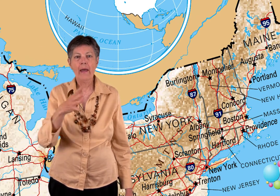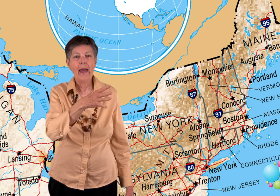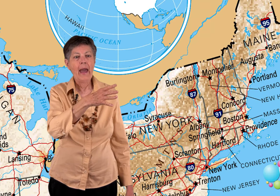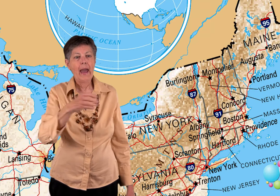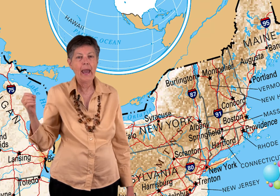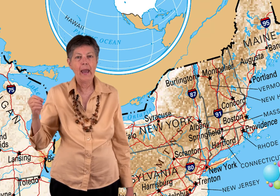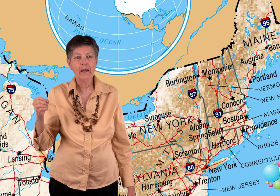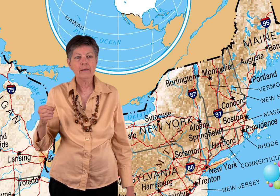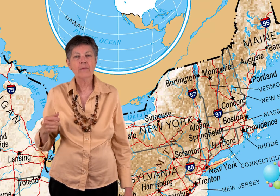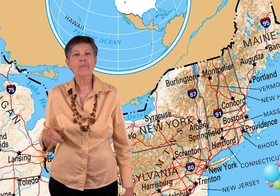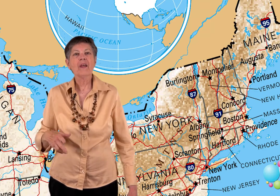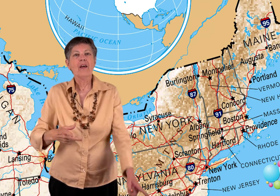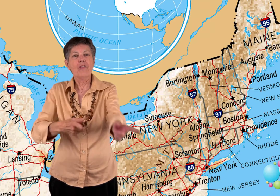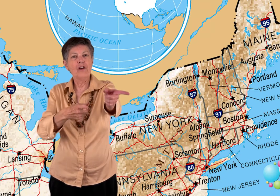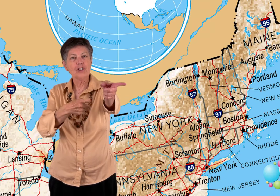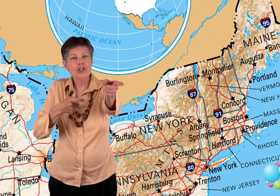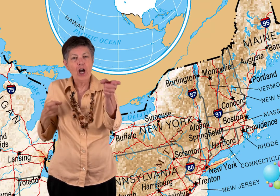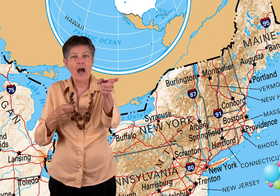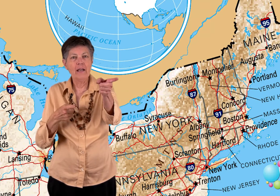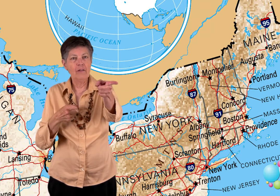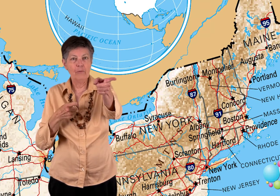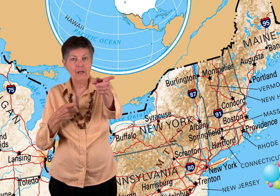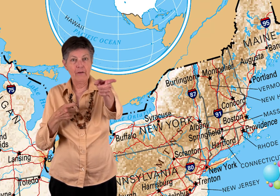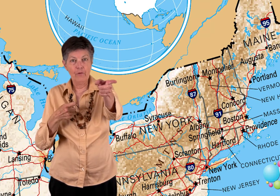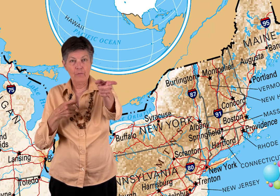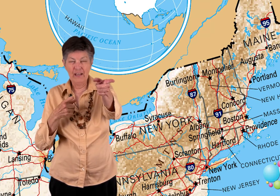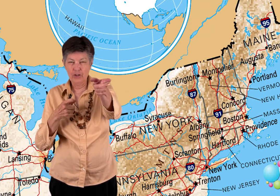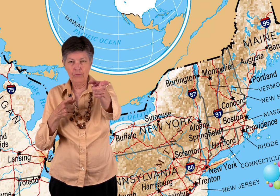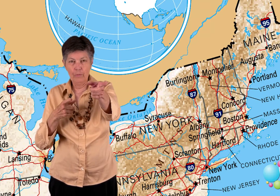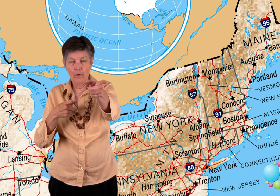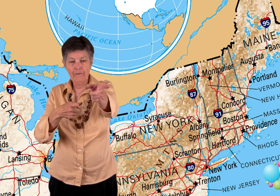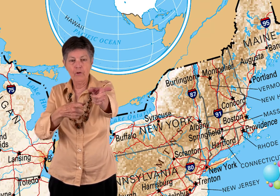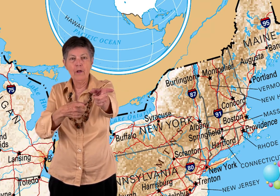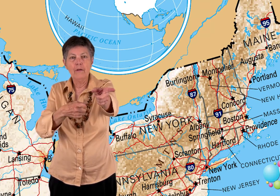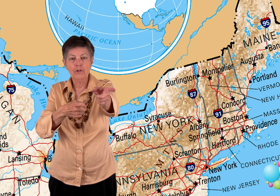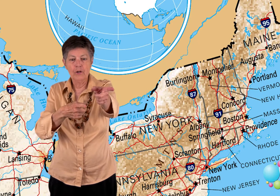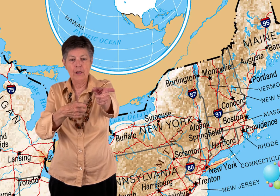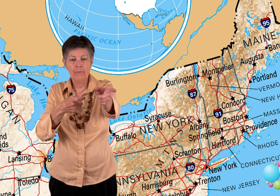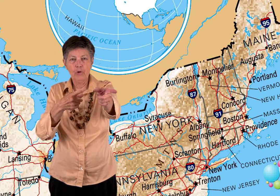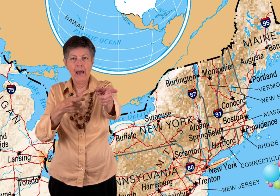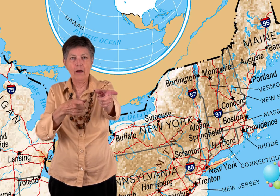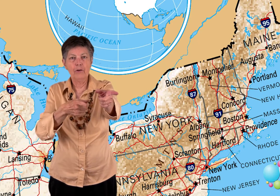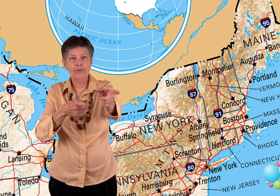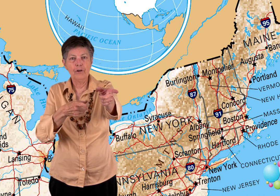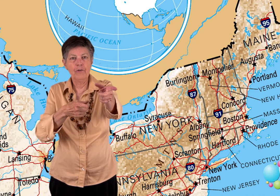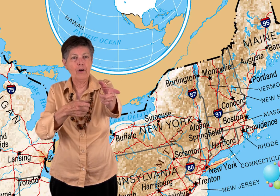Concord, and the shot, and that would be like shooting from a rifle, so you're going to like pull back your trigger finger.